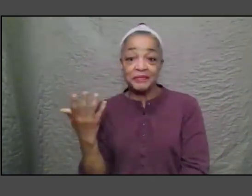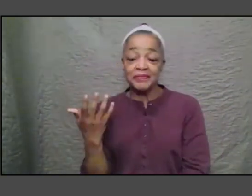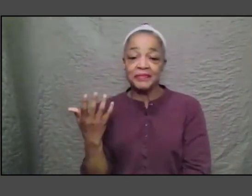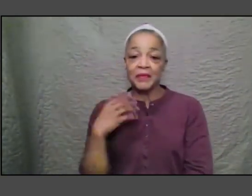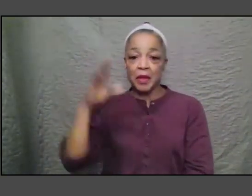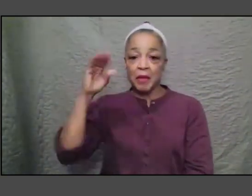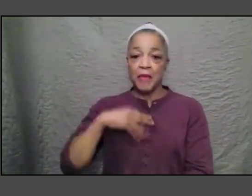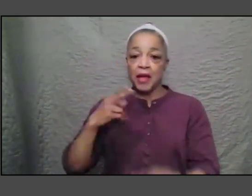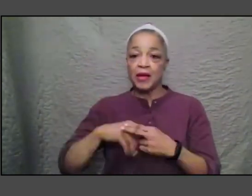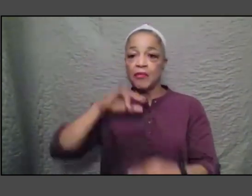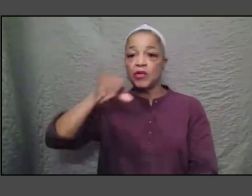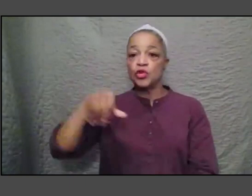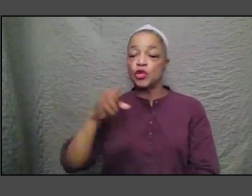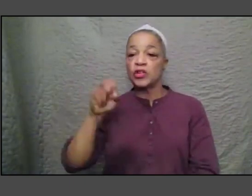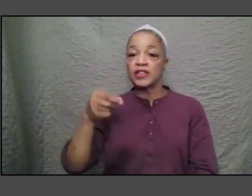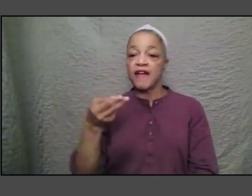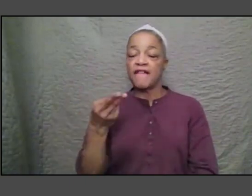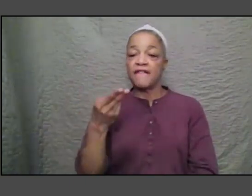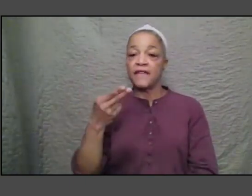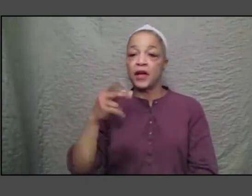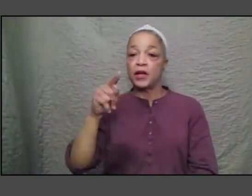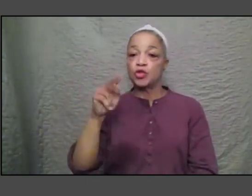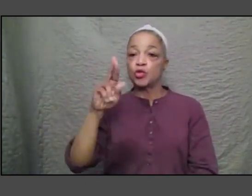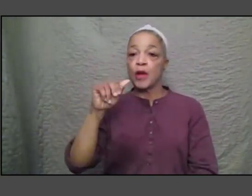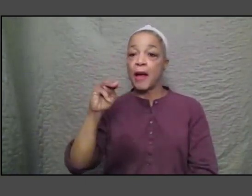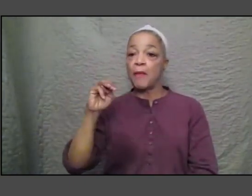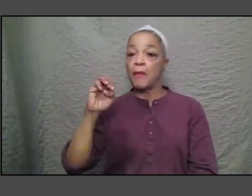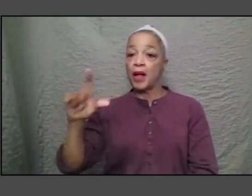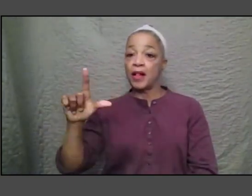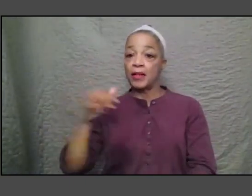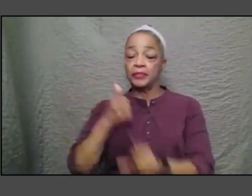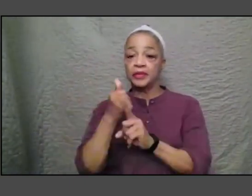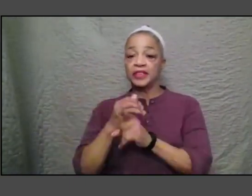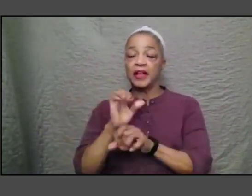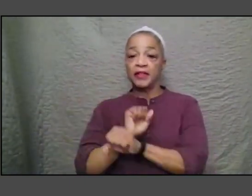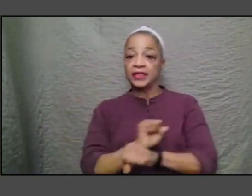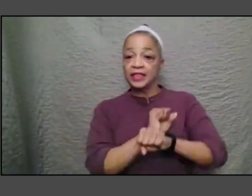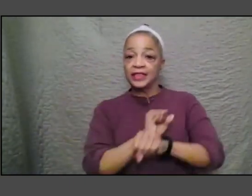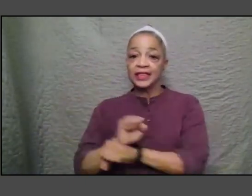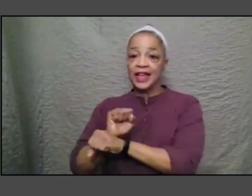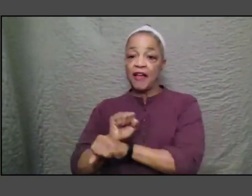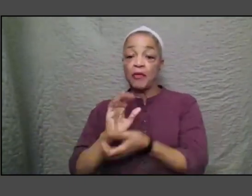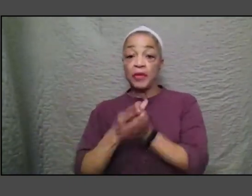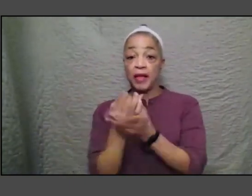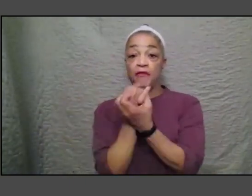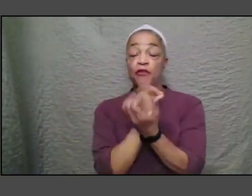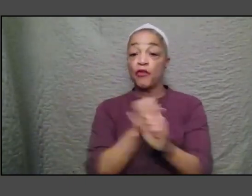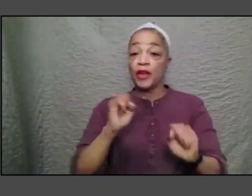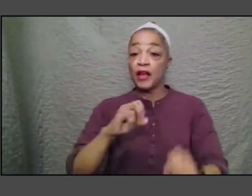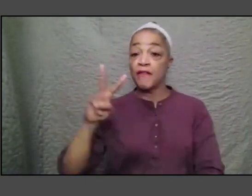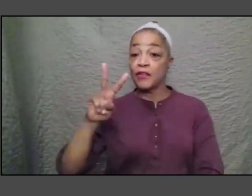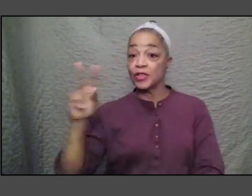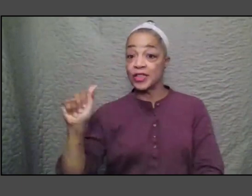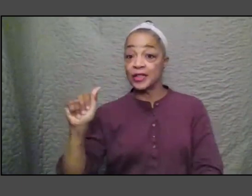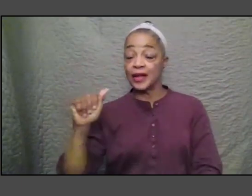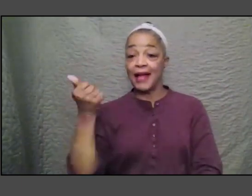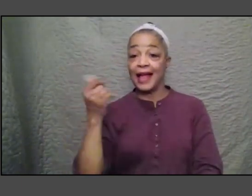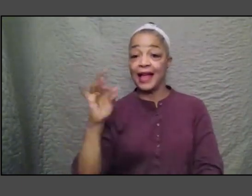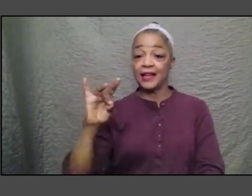Joseph Trammell was enslaved and gave to gained his freedom in Virginia in the 1850s and he had his freedom paper and he